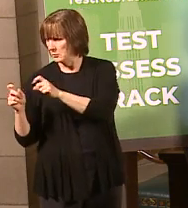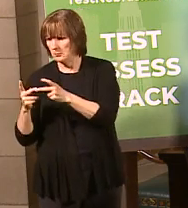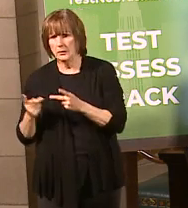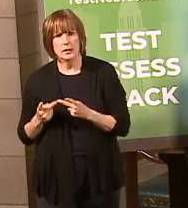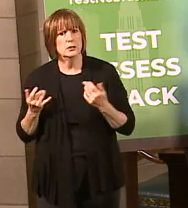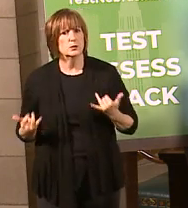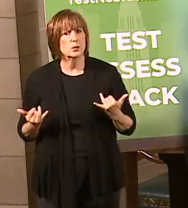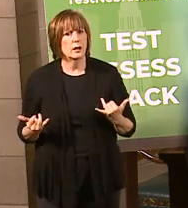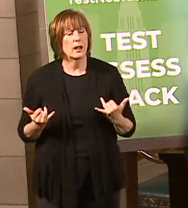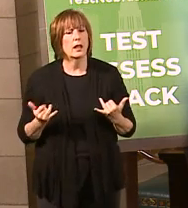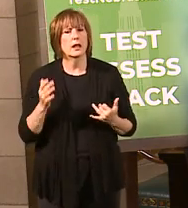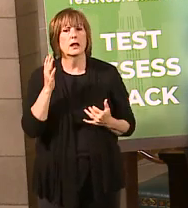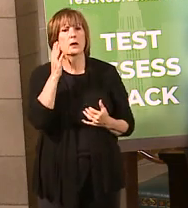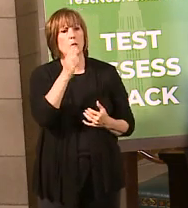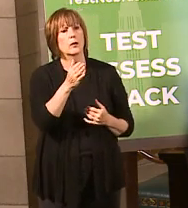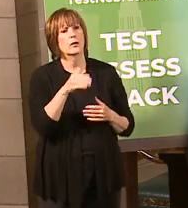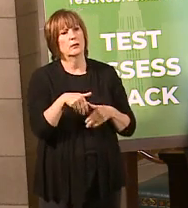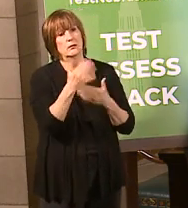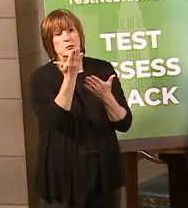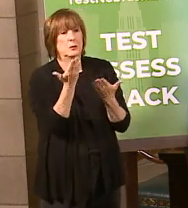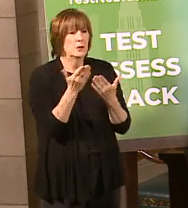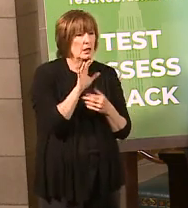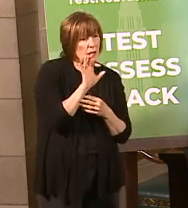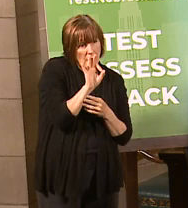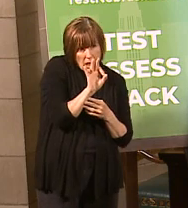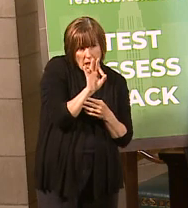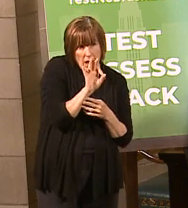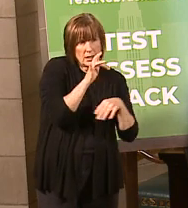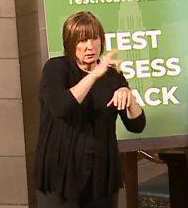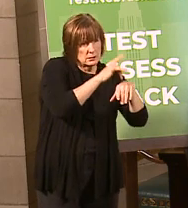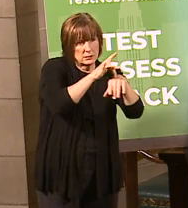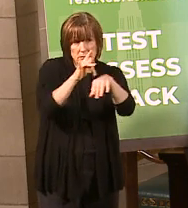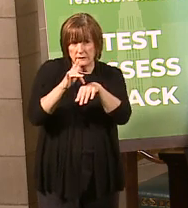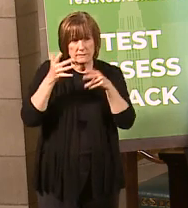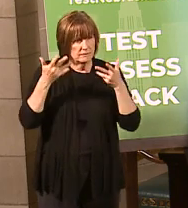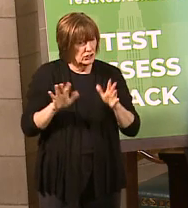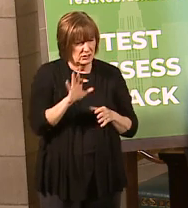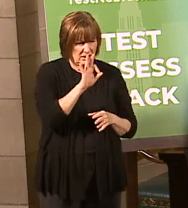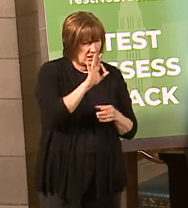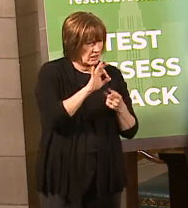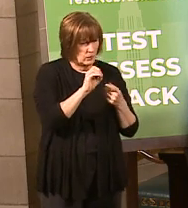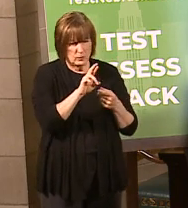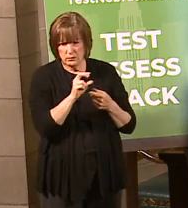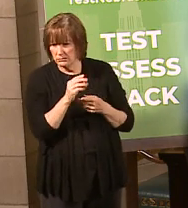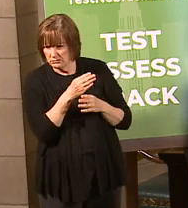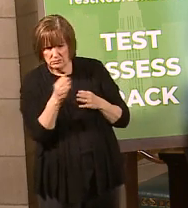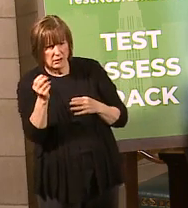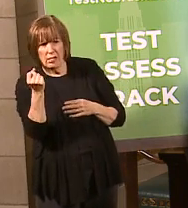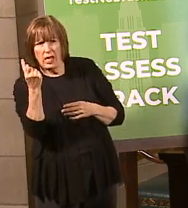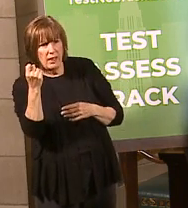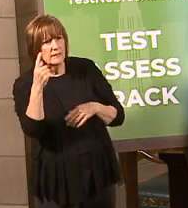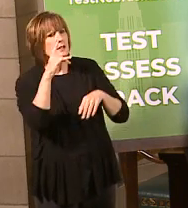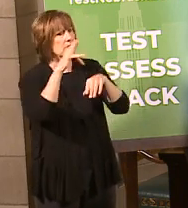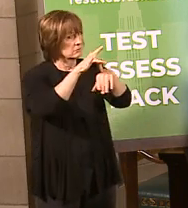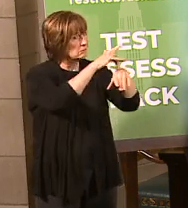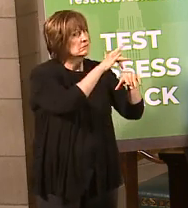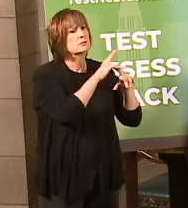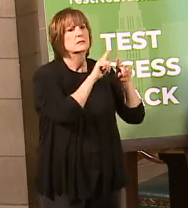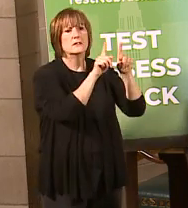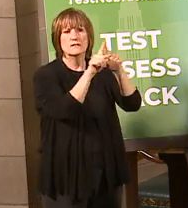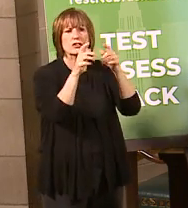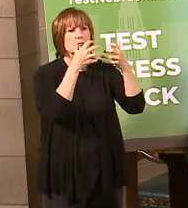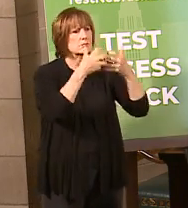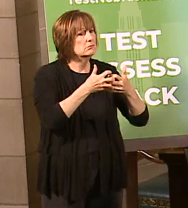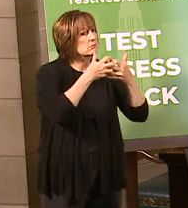She's also, so I think that will bring it up to maybe nine facilities she's been to, nine or 11. So she's been out visiting facilities.